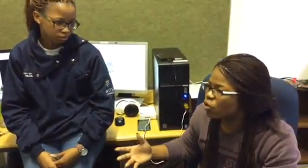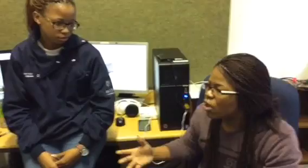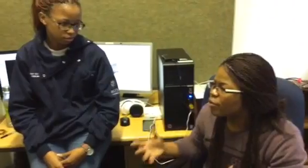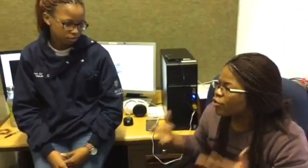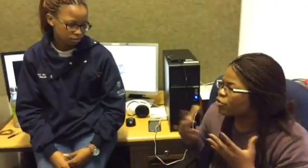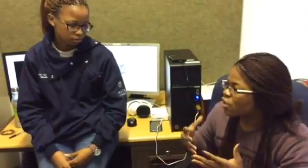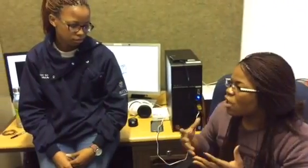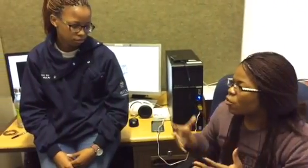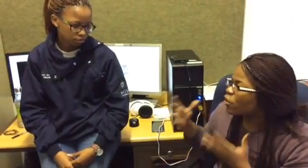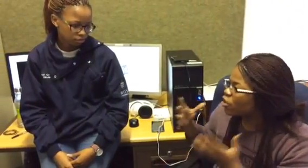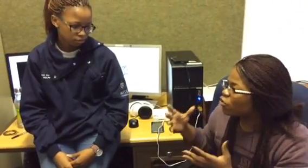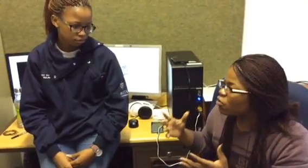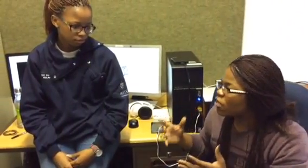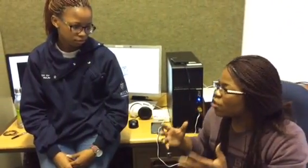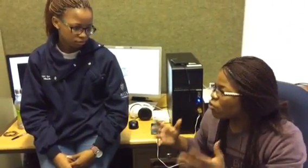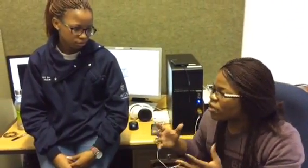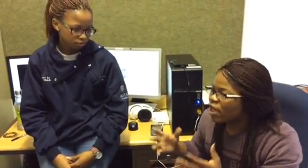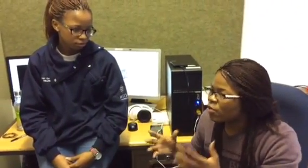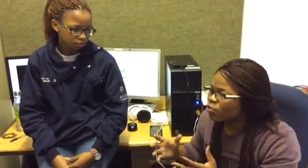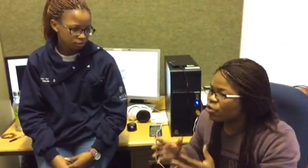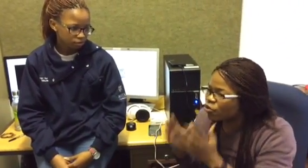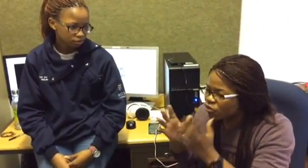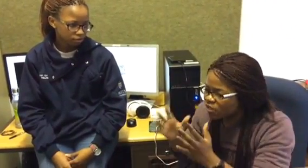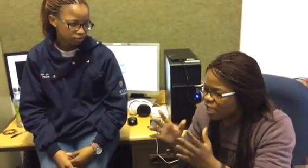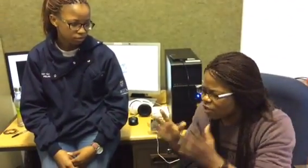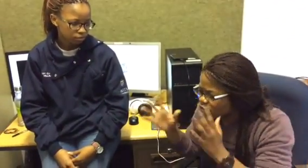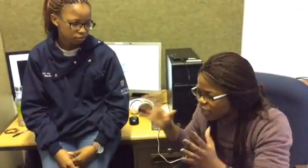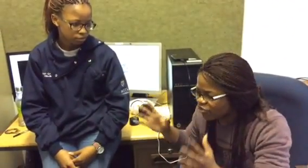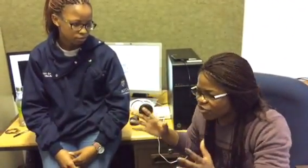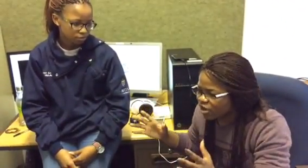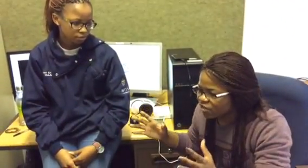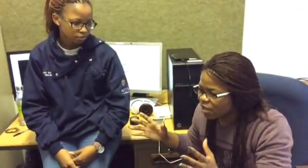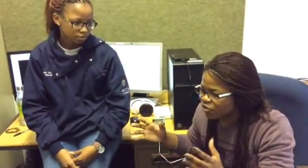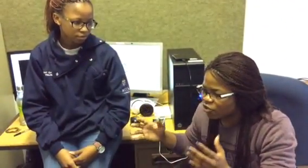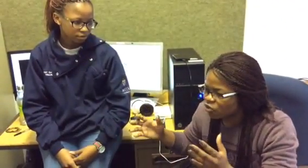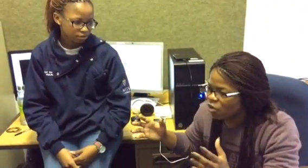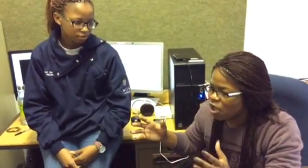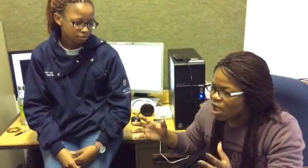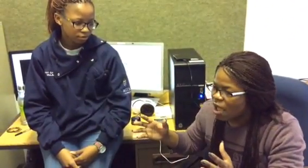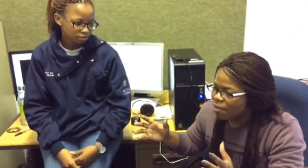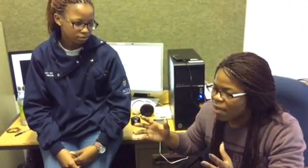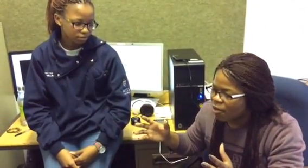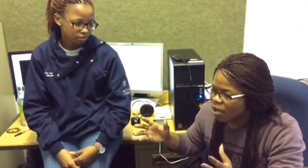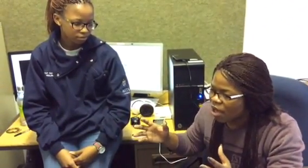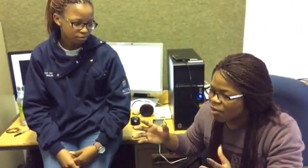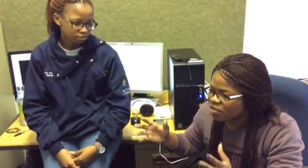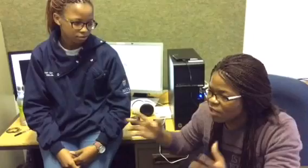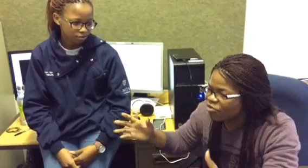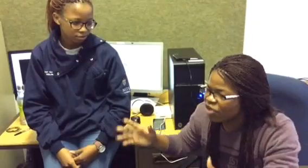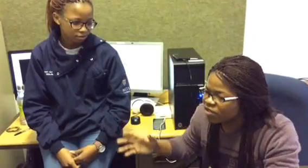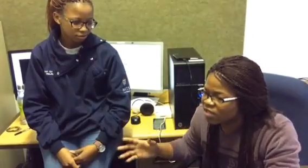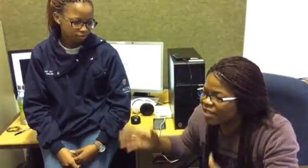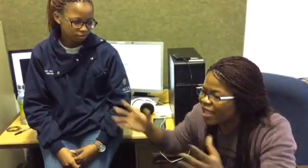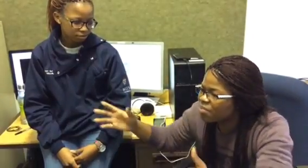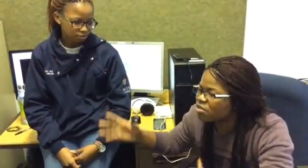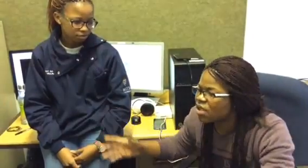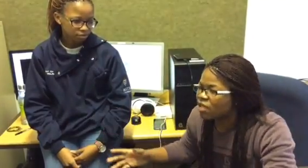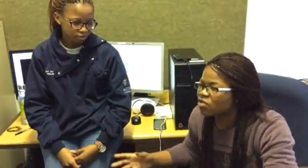because we knew that okay we would do science for engineering subjects so um our subjects enabled us